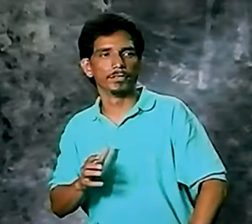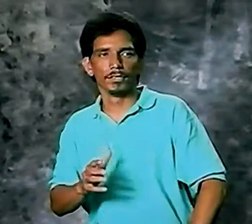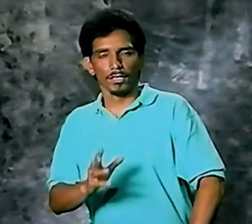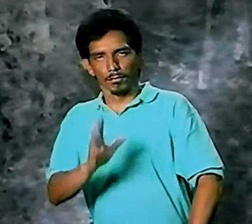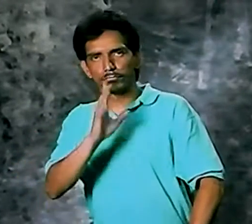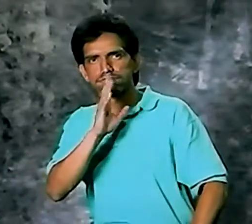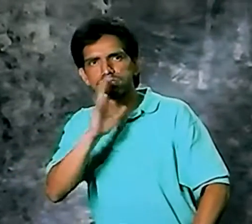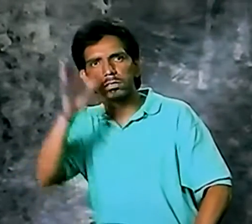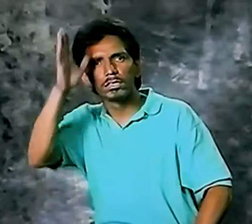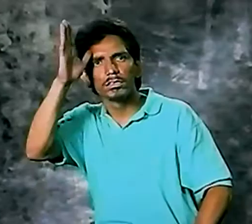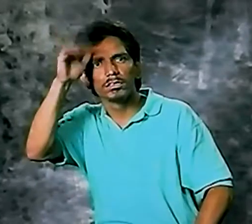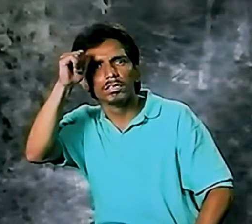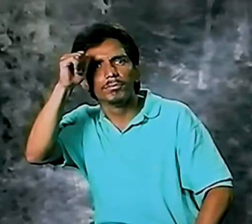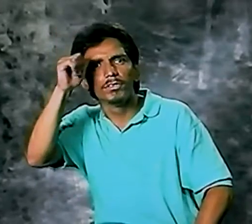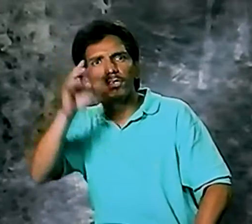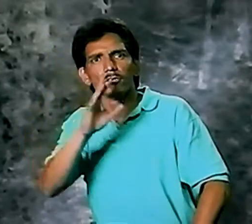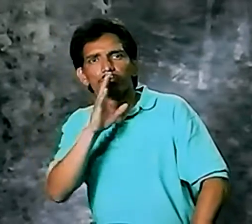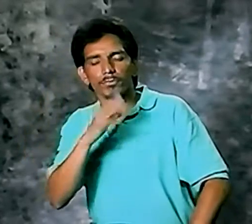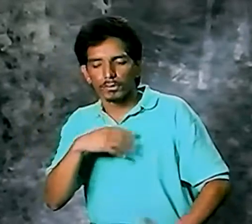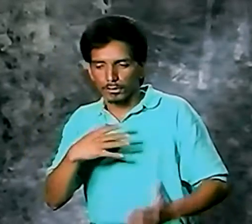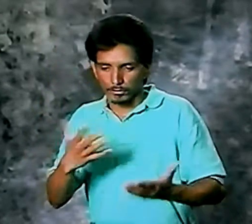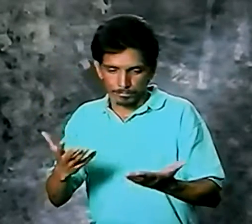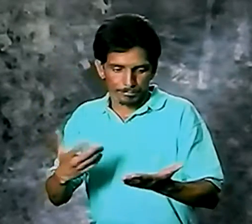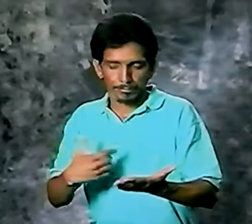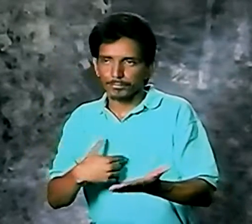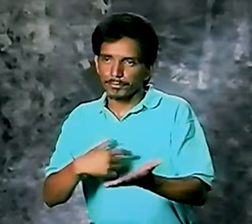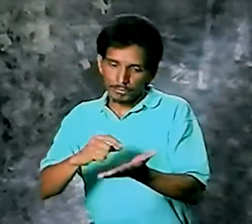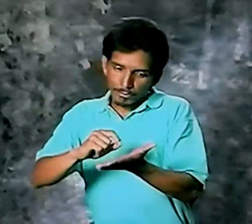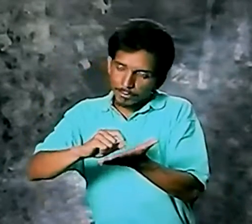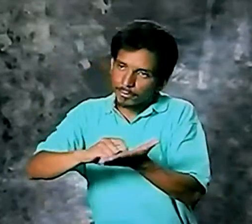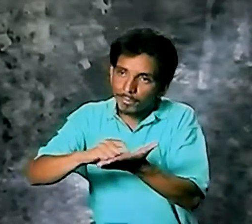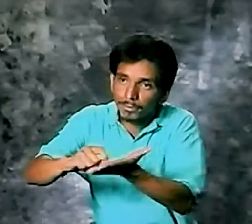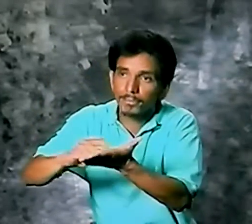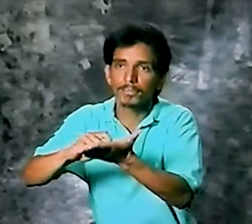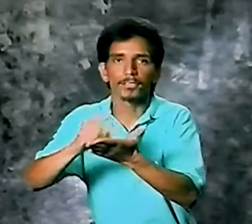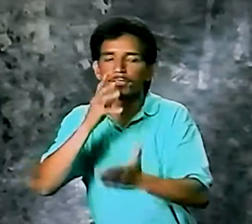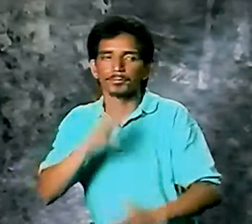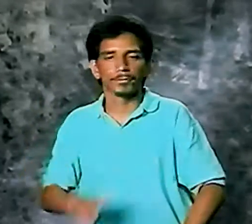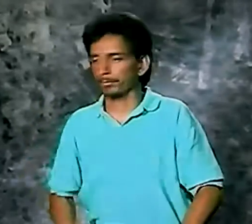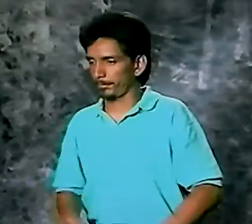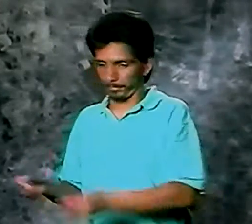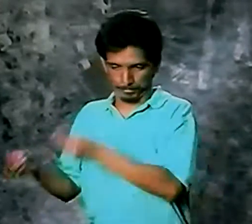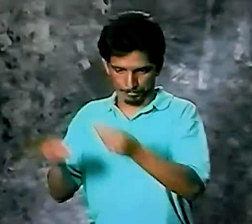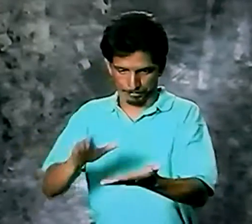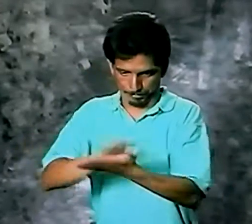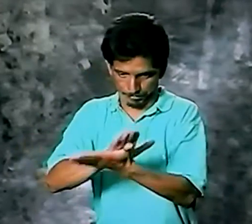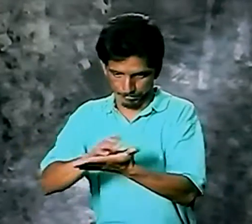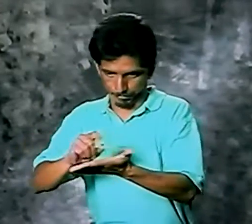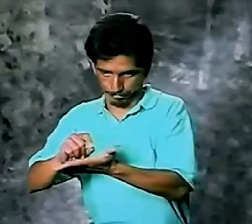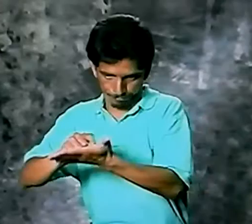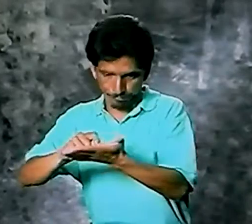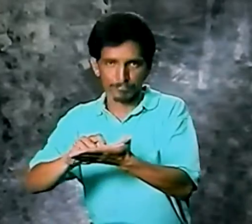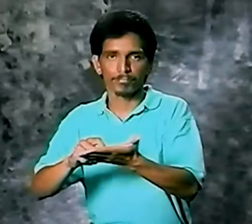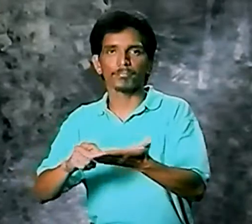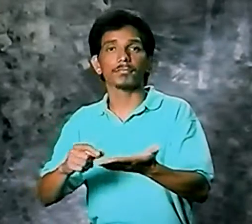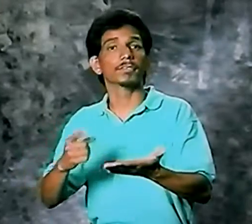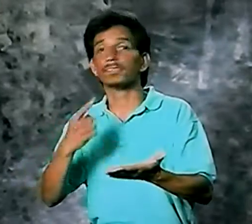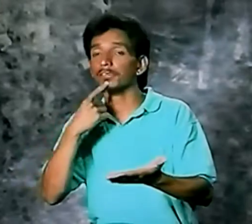And the woman says, something in English again. Say, can you please write it for me? So the woman gets a piece of paper and a pen,